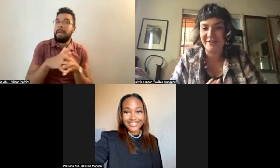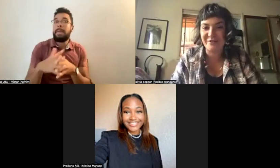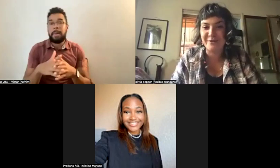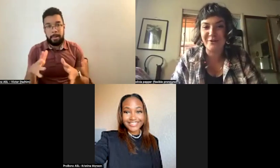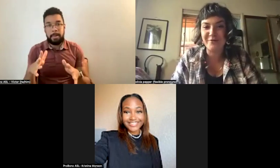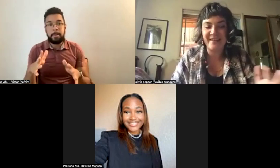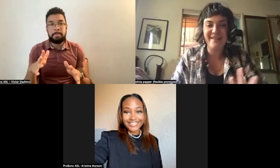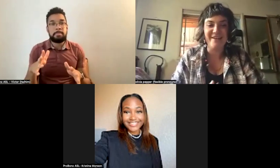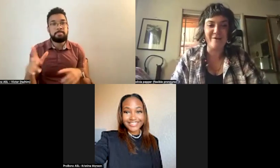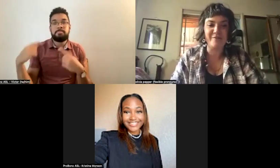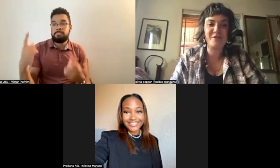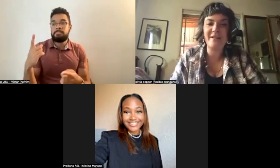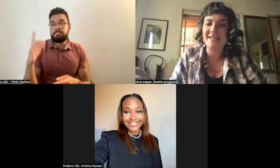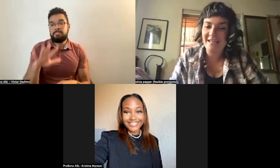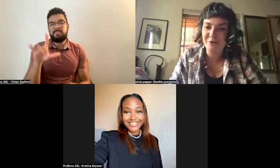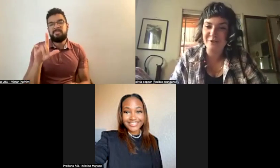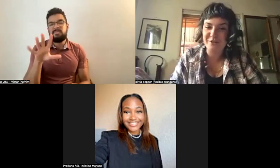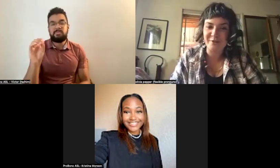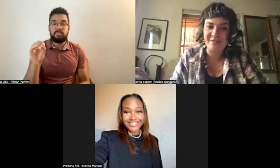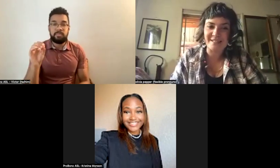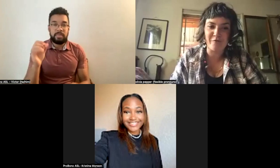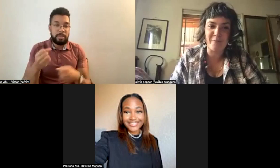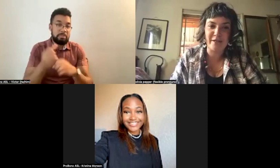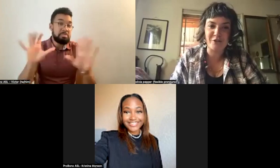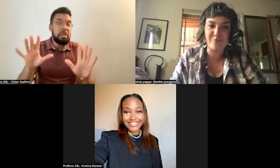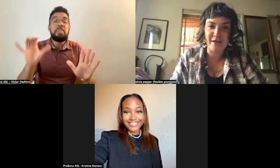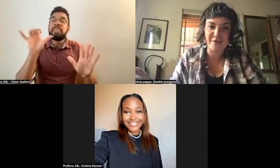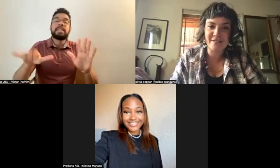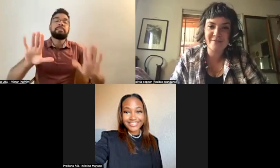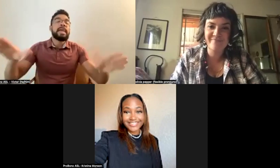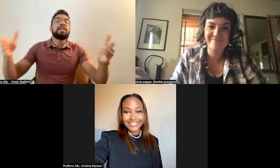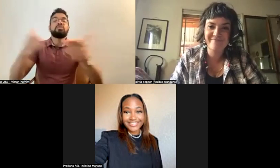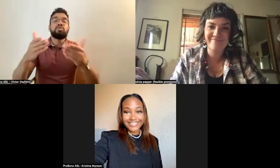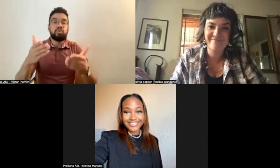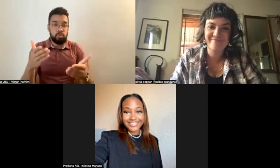years or so. So just wanted to introduce you to some of the major players.